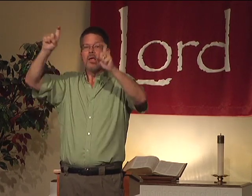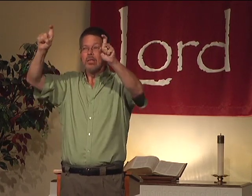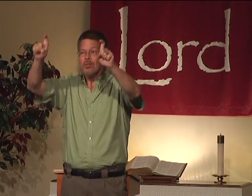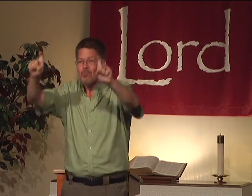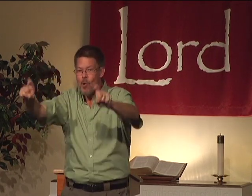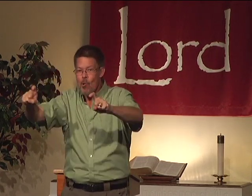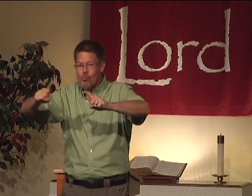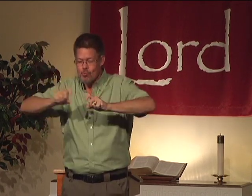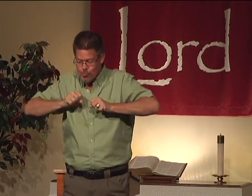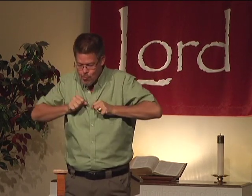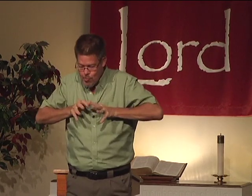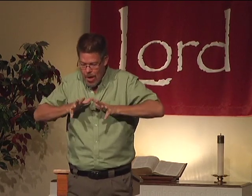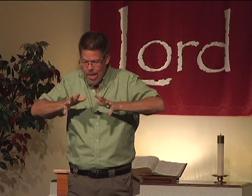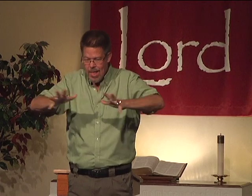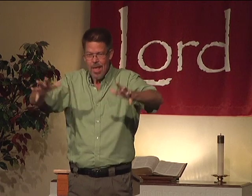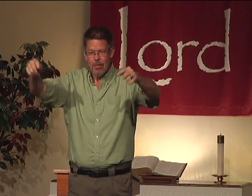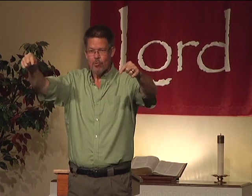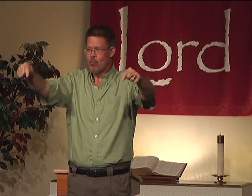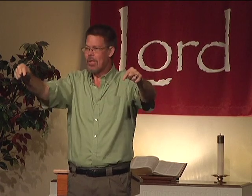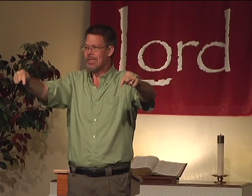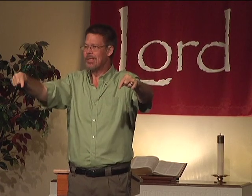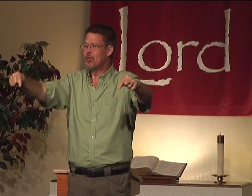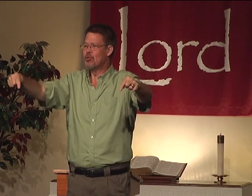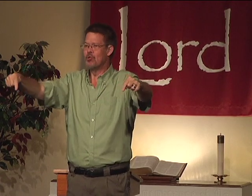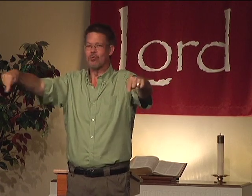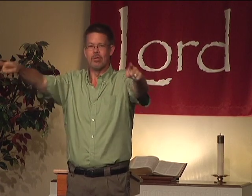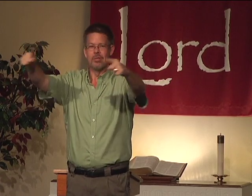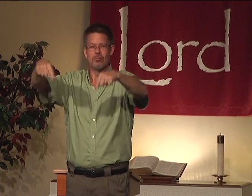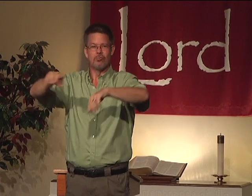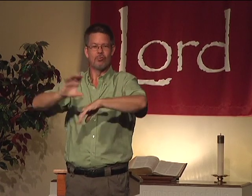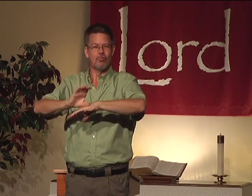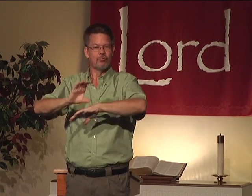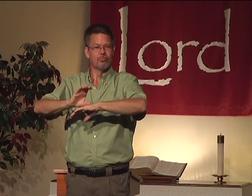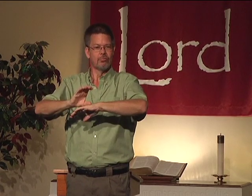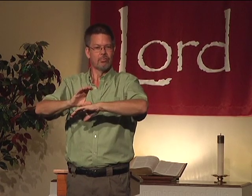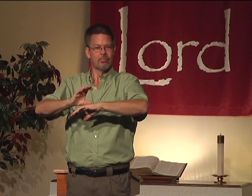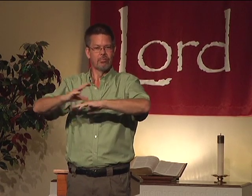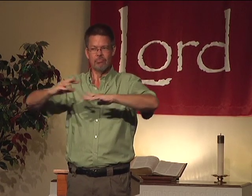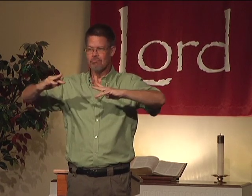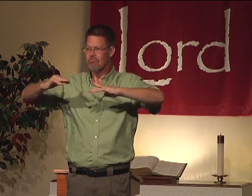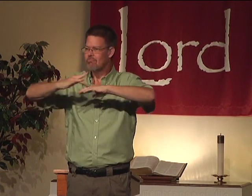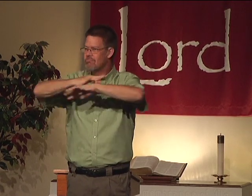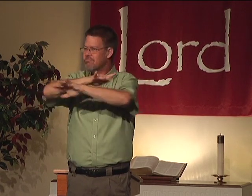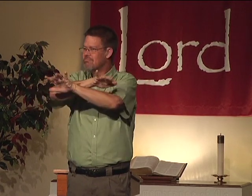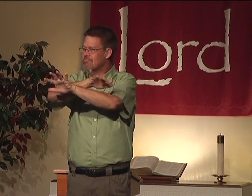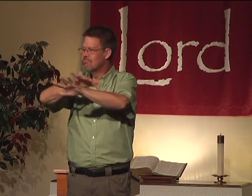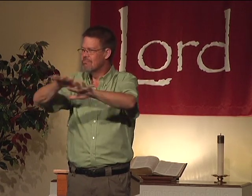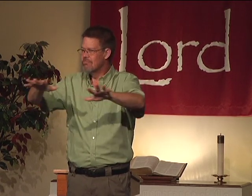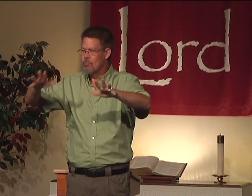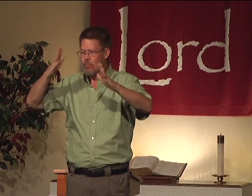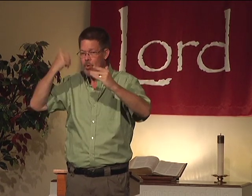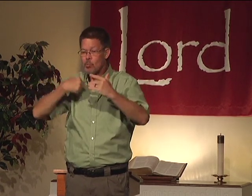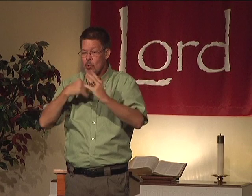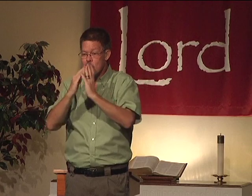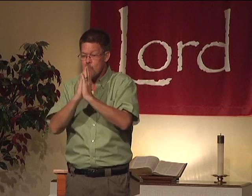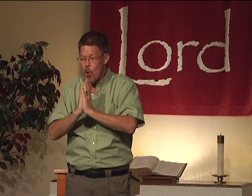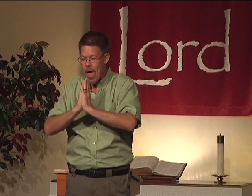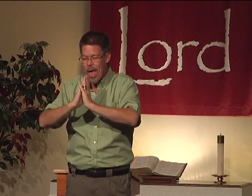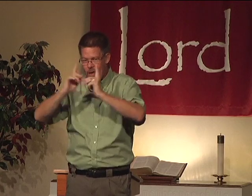that love is supposed to radiate from us right here within this church. It's supposed to be all around us